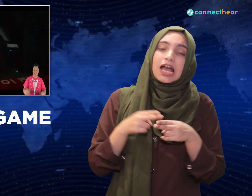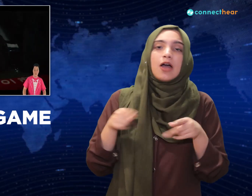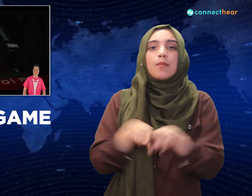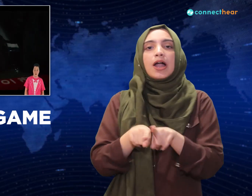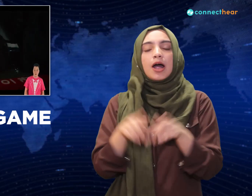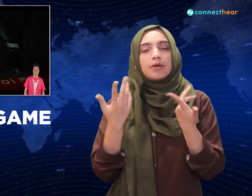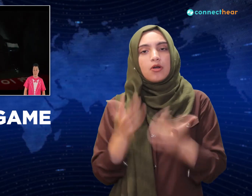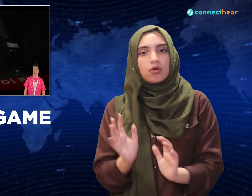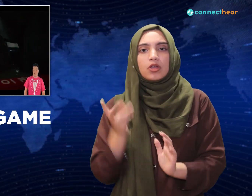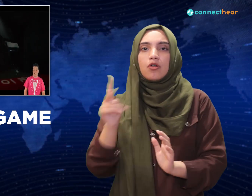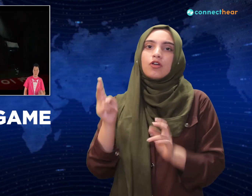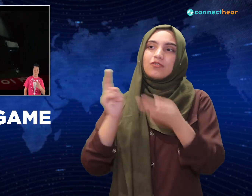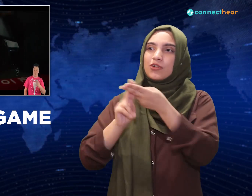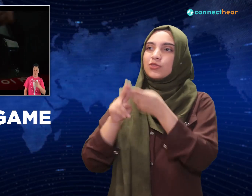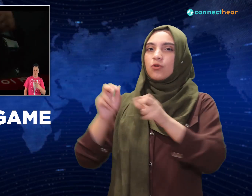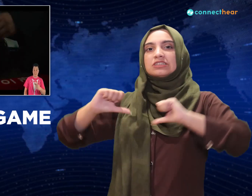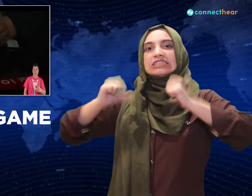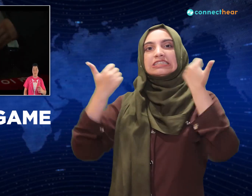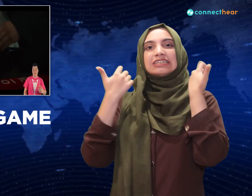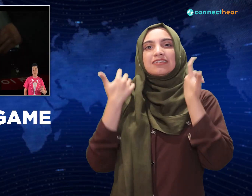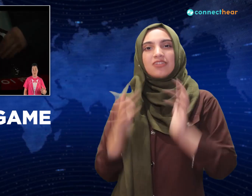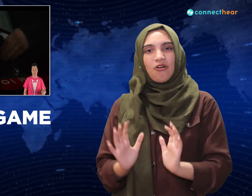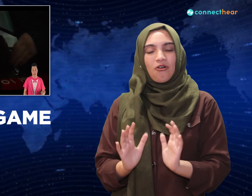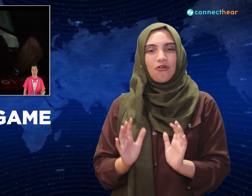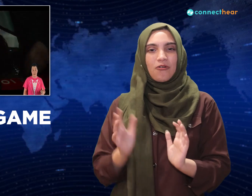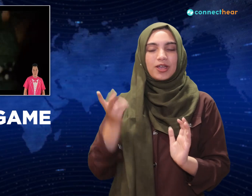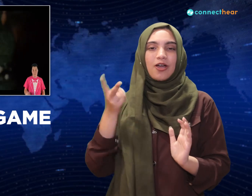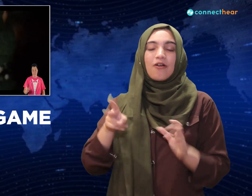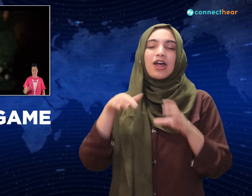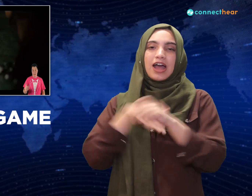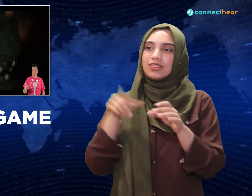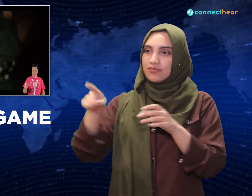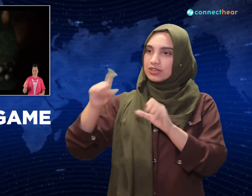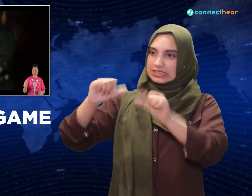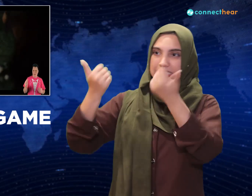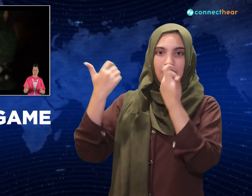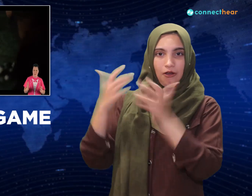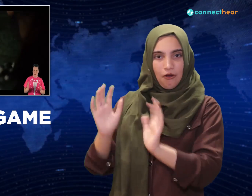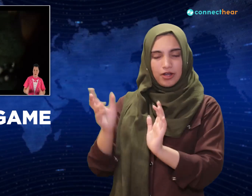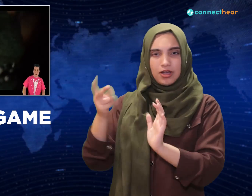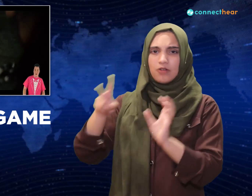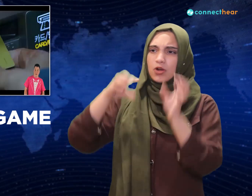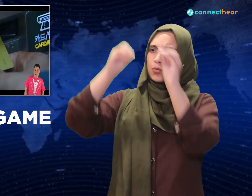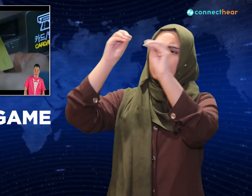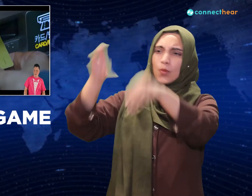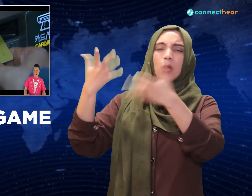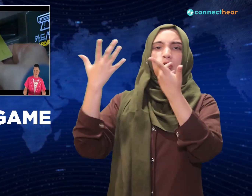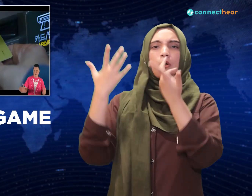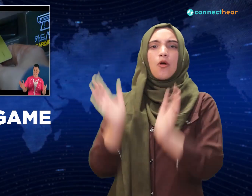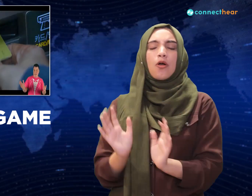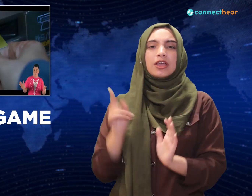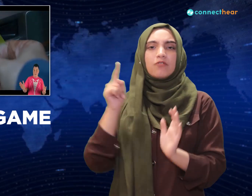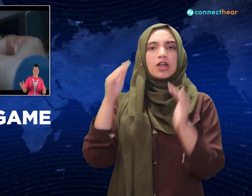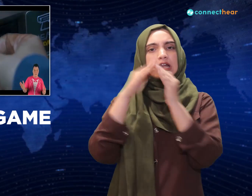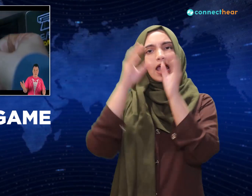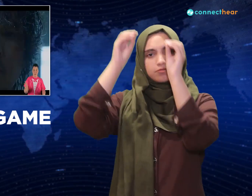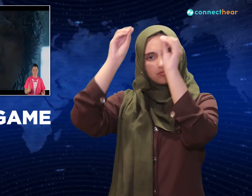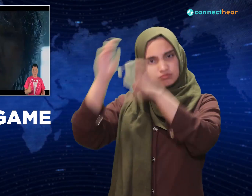get a party, he's just dumped on the side of the road again, but this time with a debit card, and the Squid Game people kept